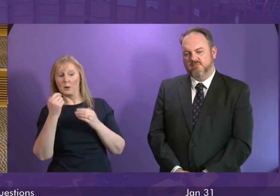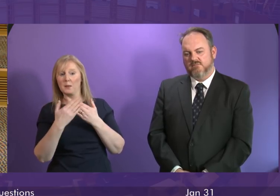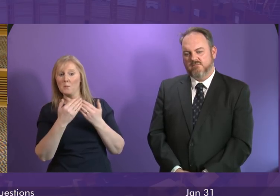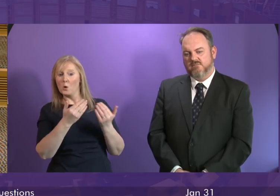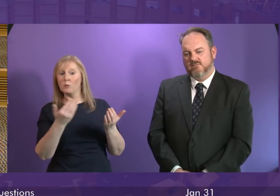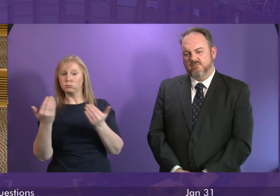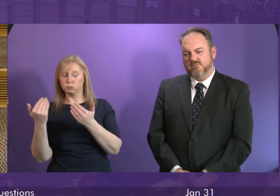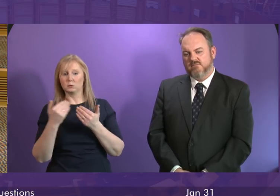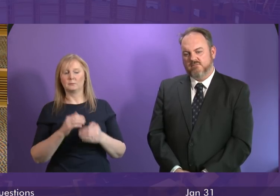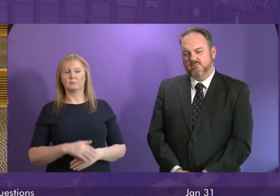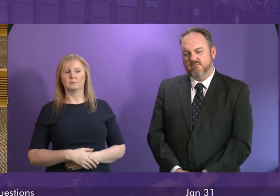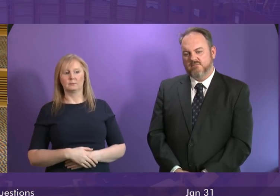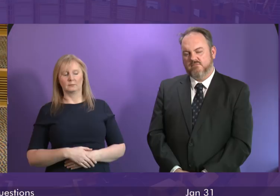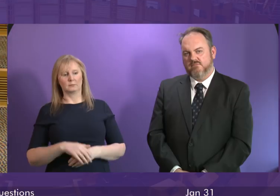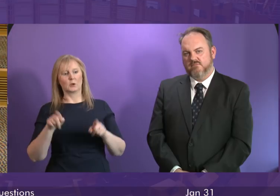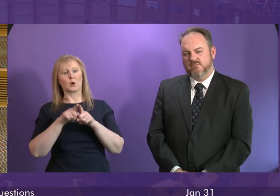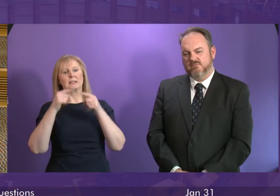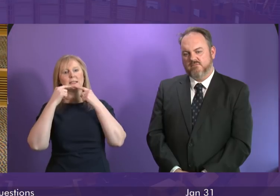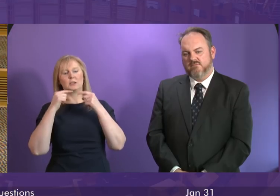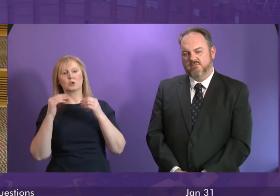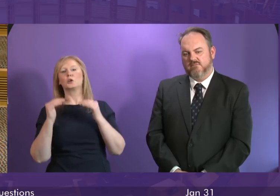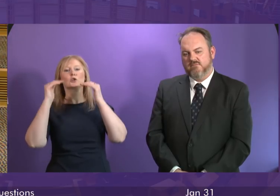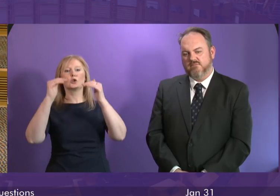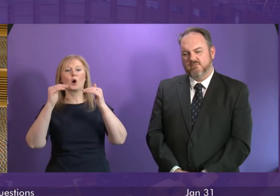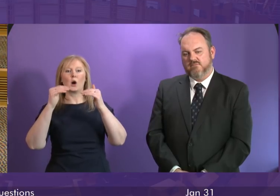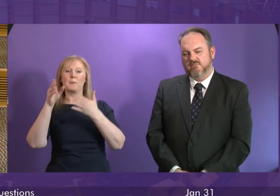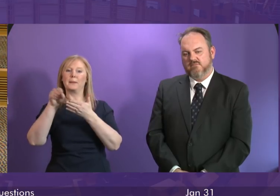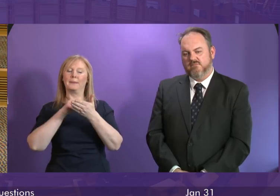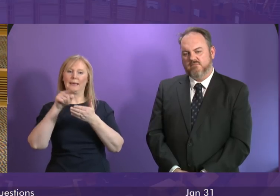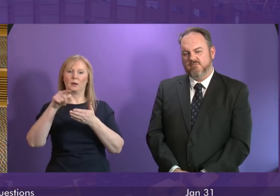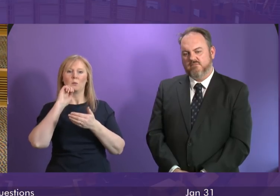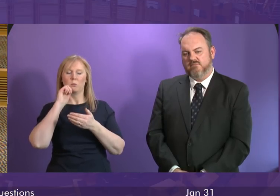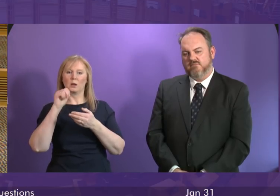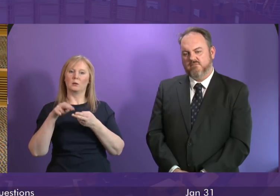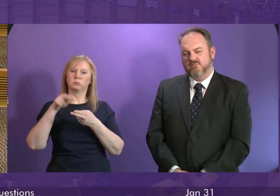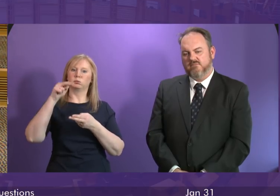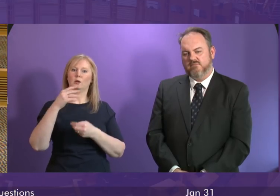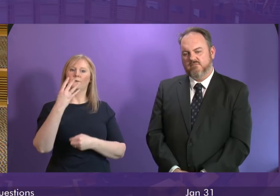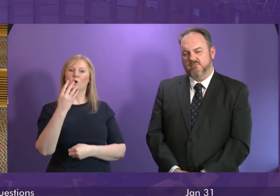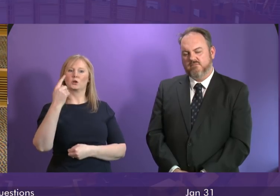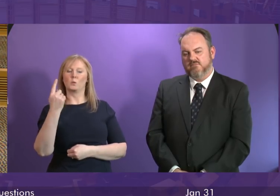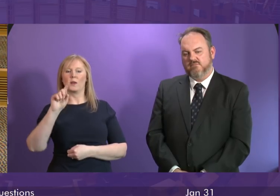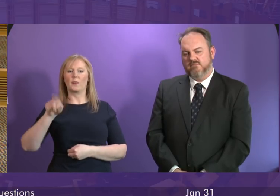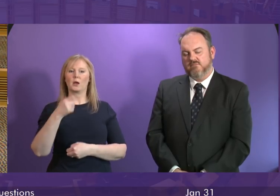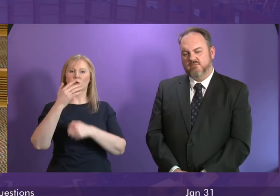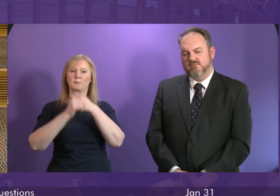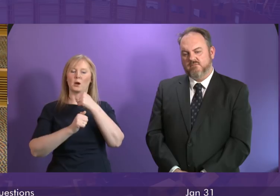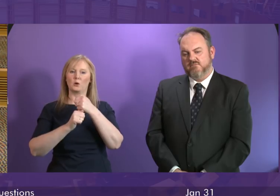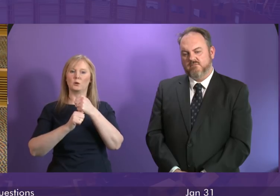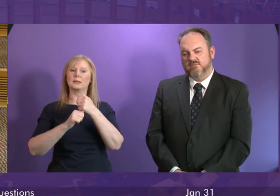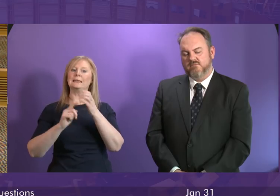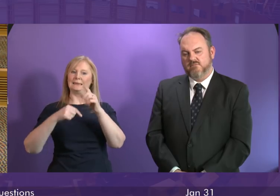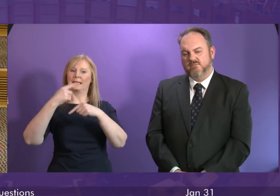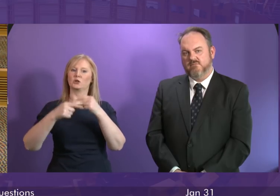at the top of the pay scale will also see their pay rise to more than £41,000 by April next year